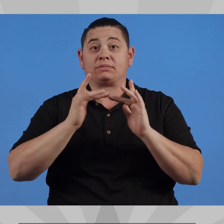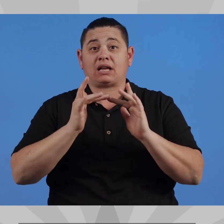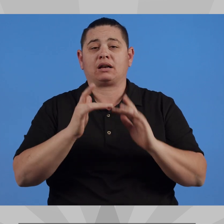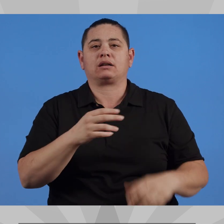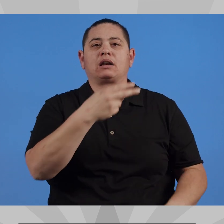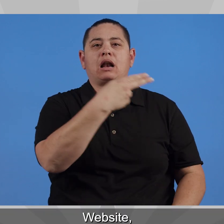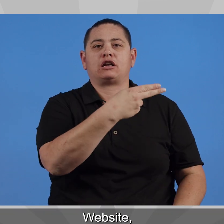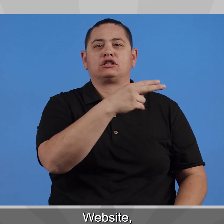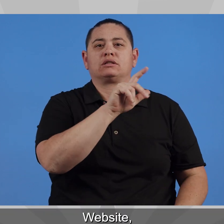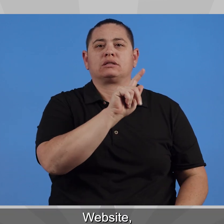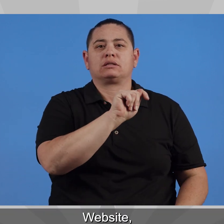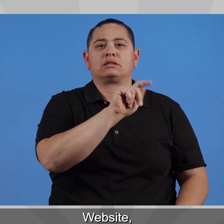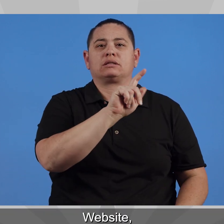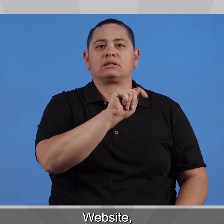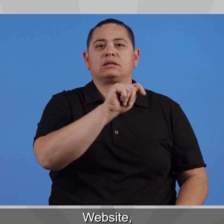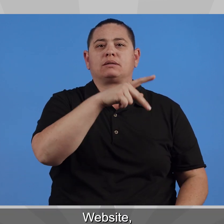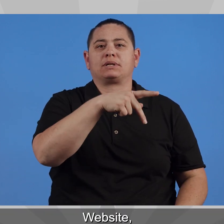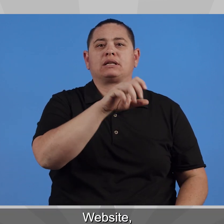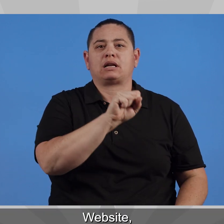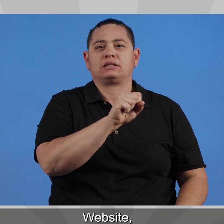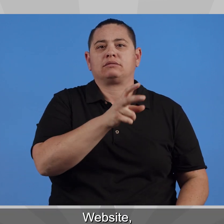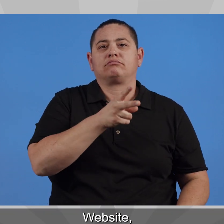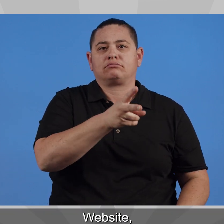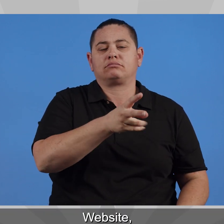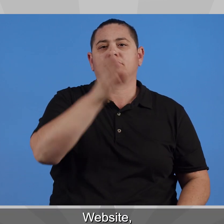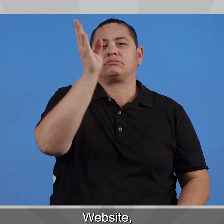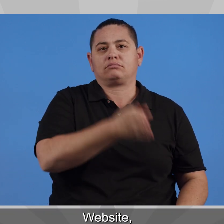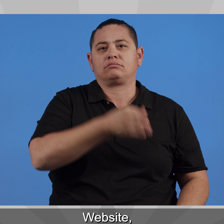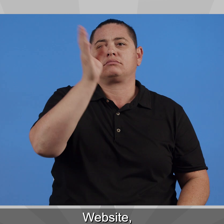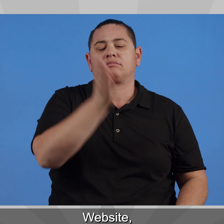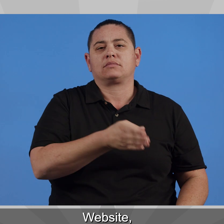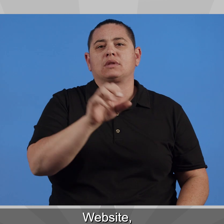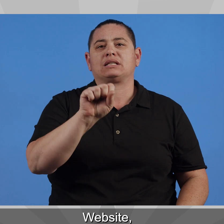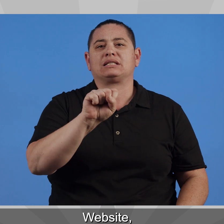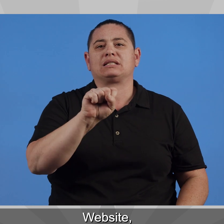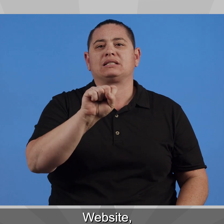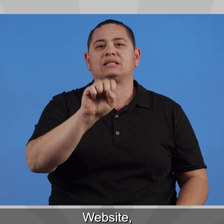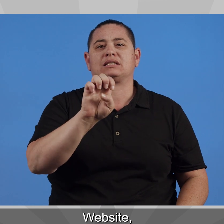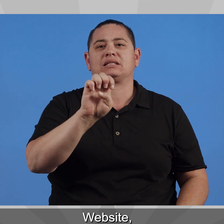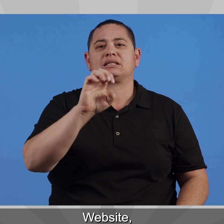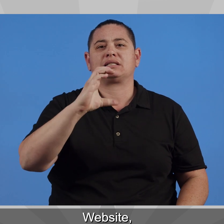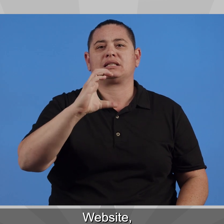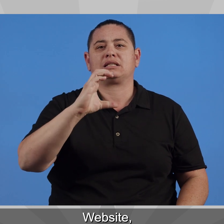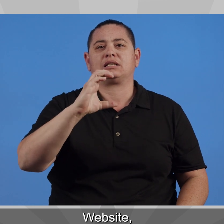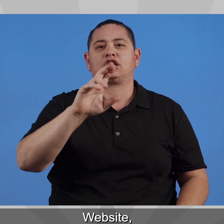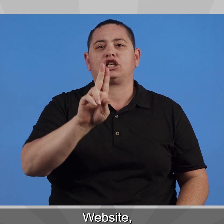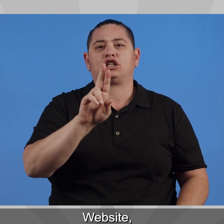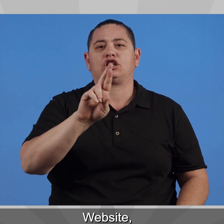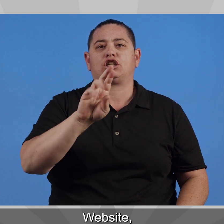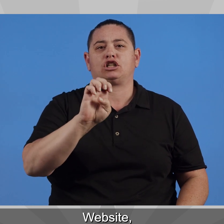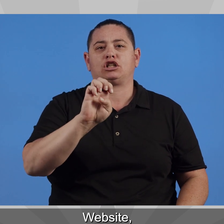Website HTTPS colon forward slash forward